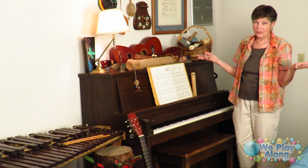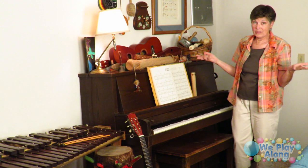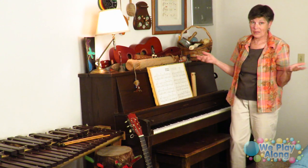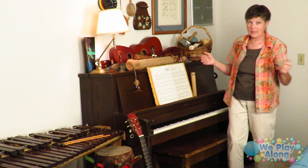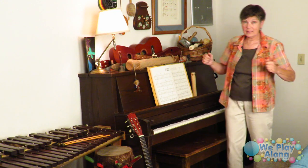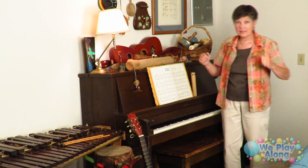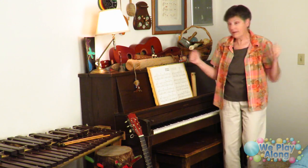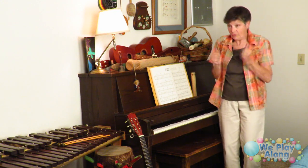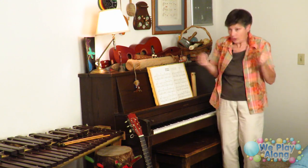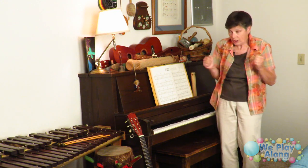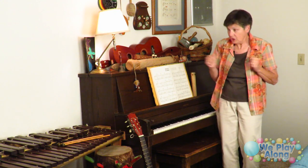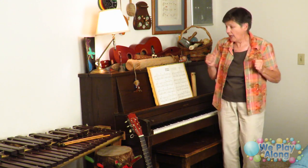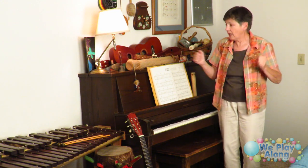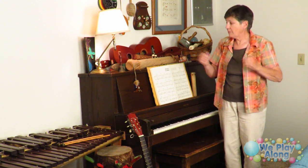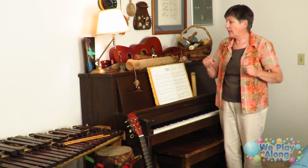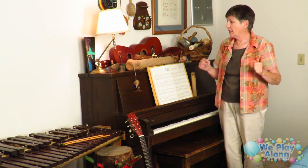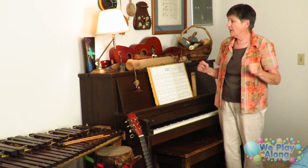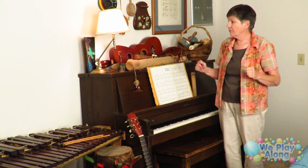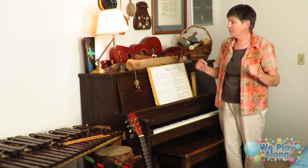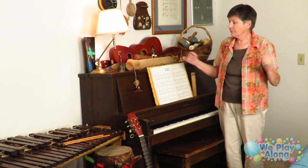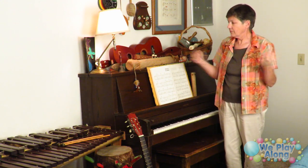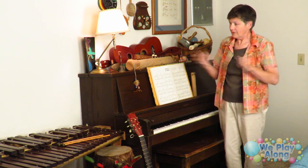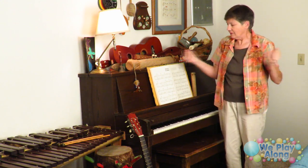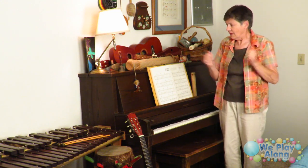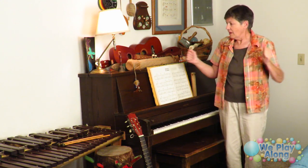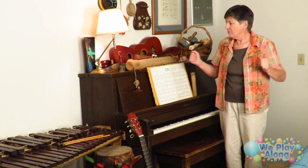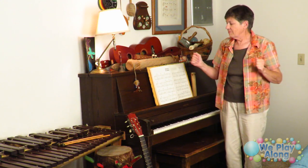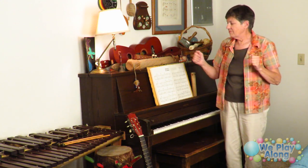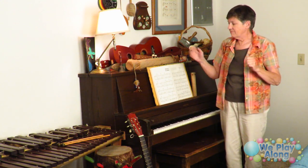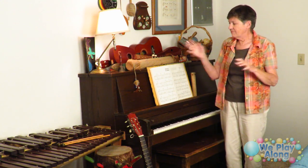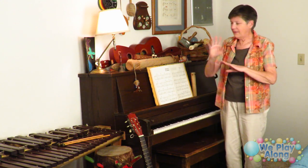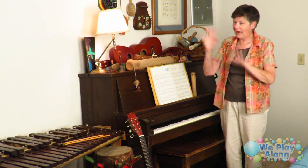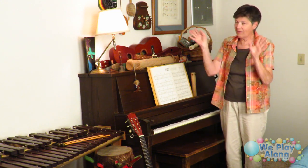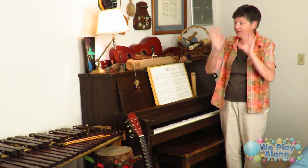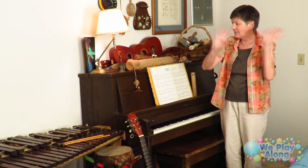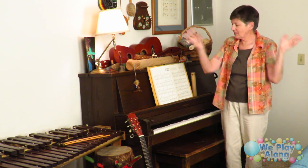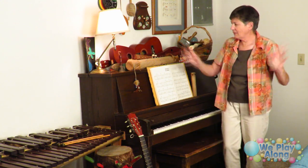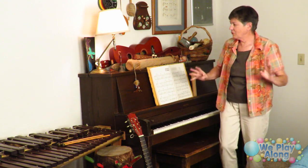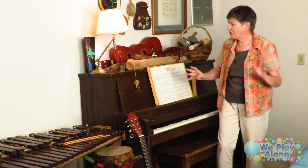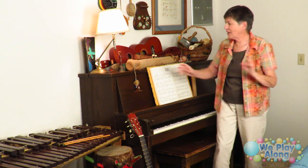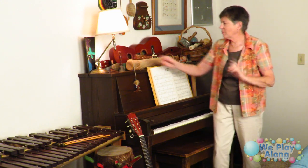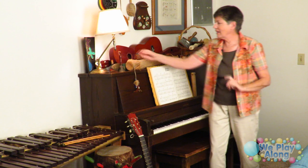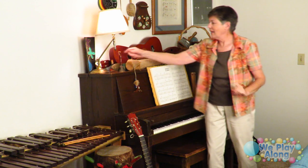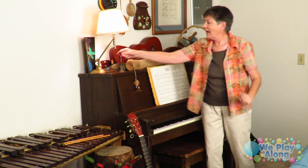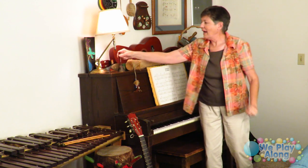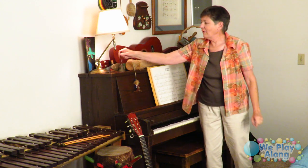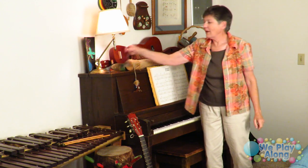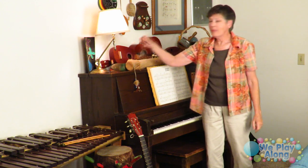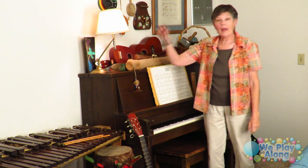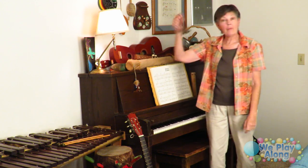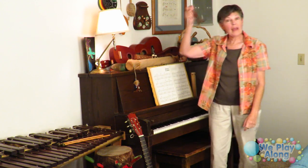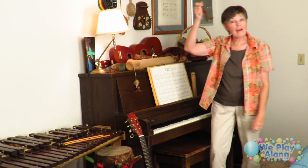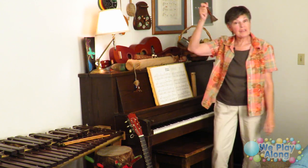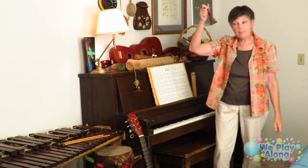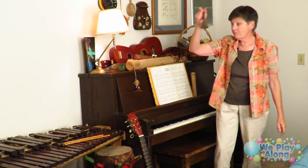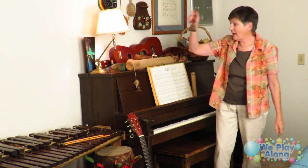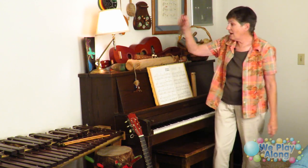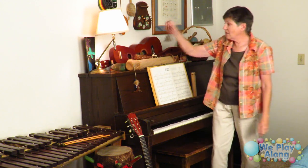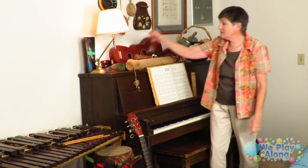this is a sign for shake but but I don't think that's a sign for shaker but anyway we have some bells